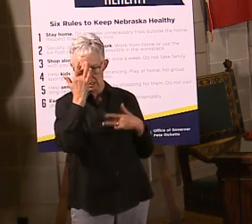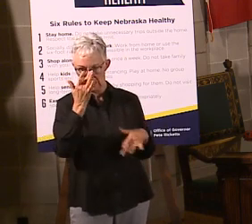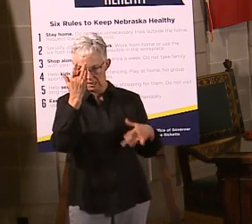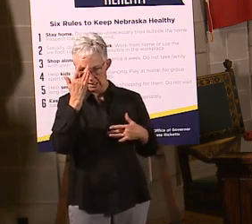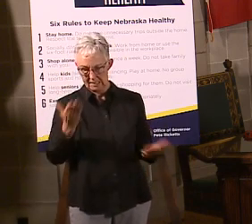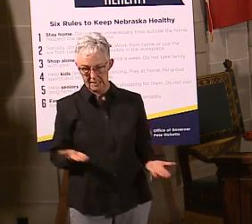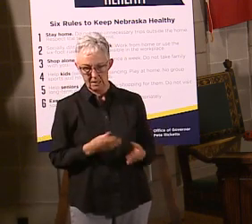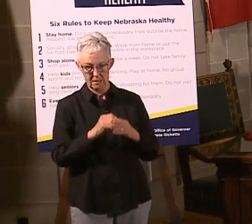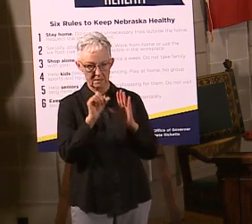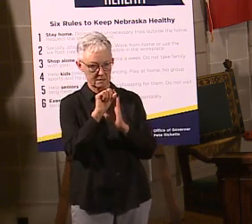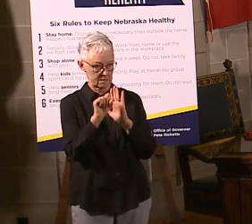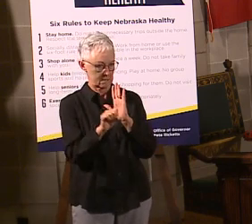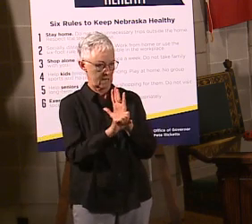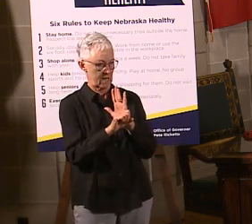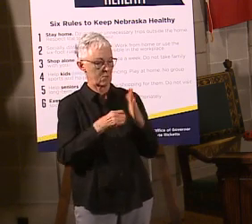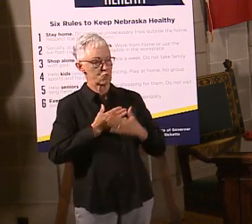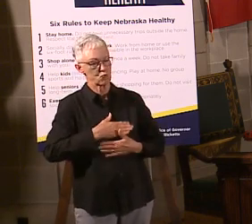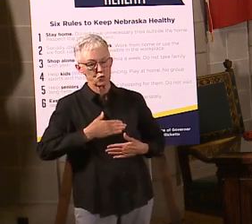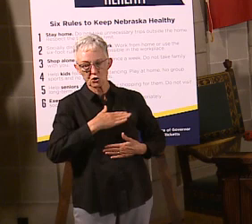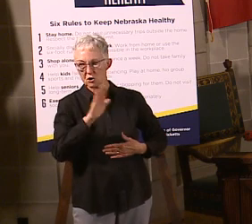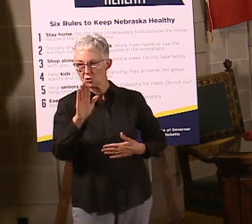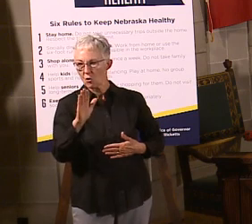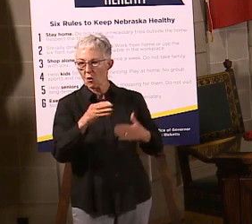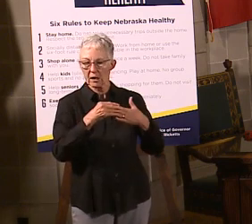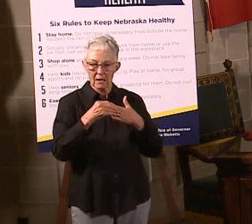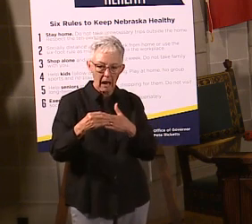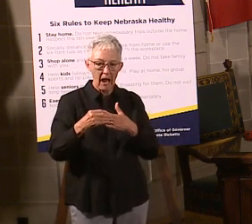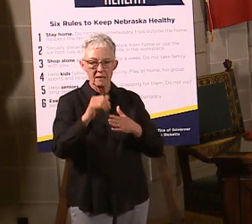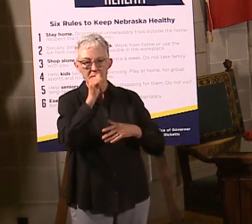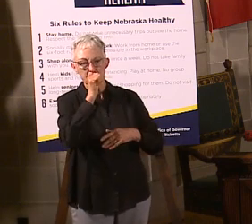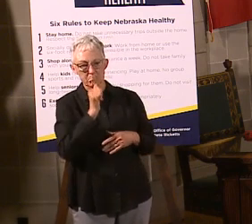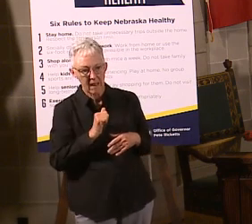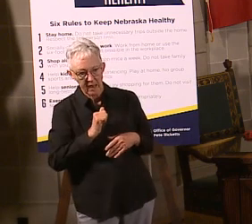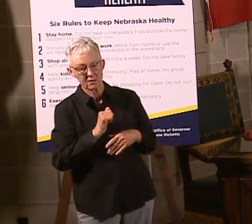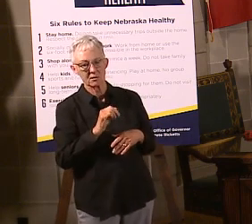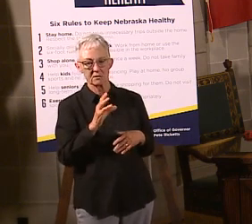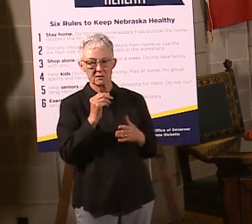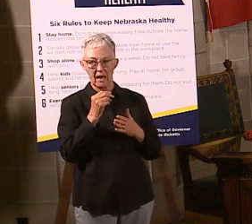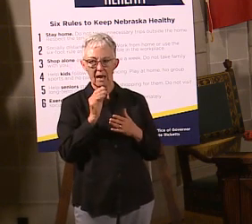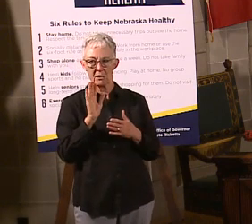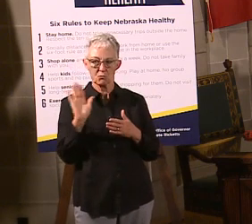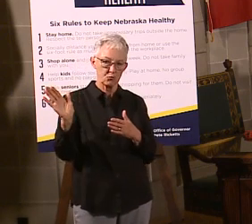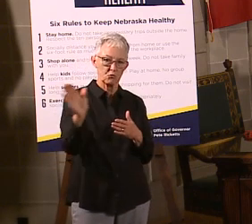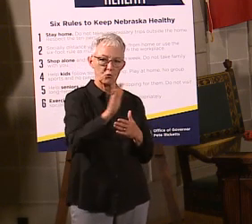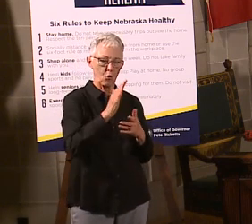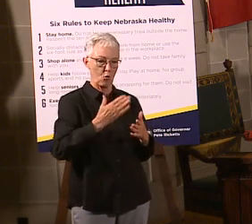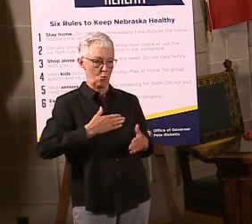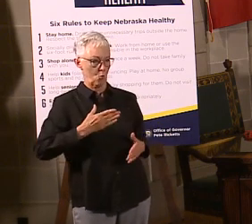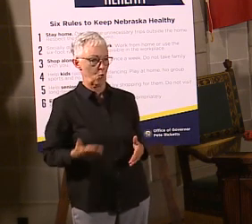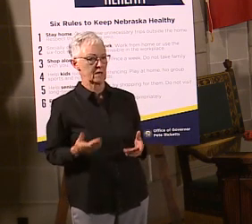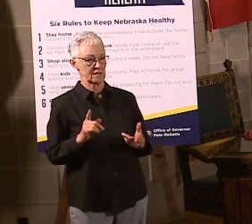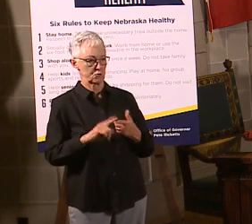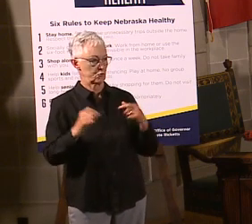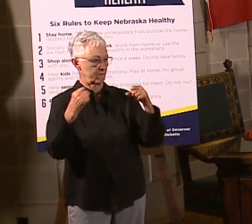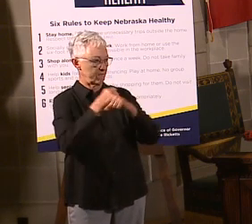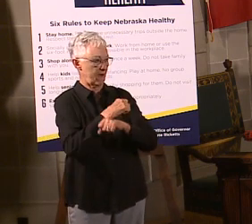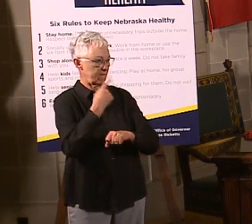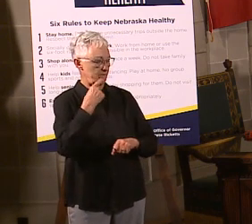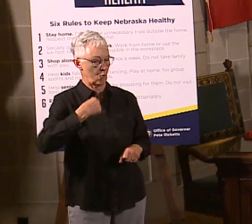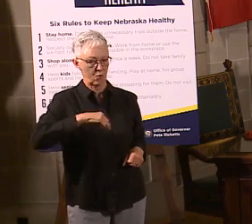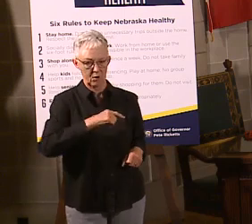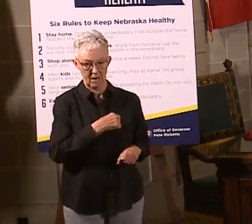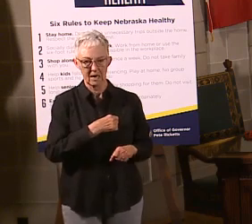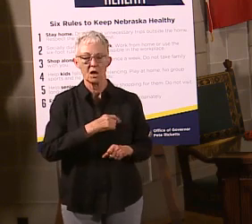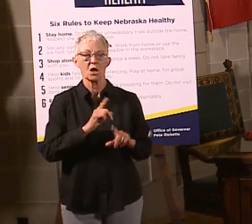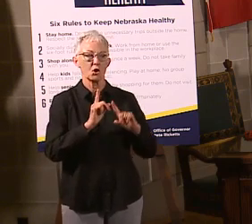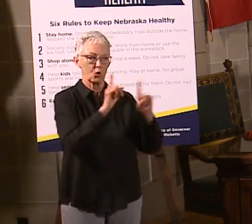your efforts. I appreciate your patience. I appreciate your sacrifice. Another way you can help fight the spread of virus here in the state is to go to testnebraska.com